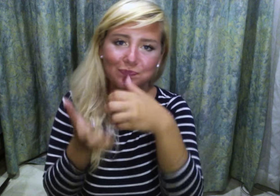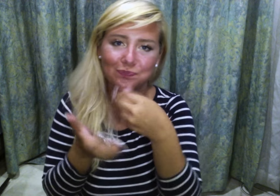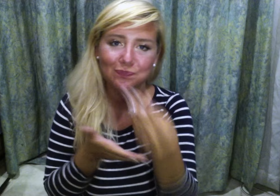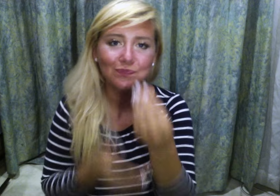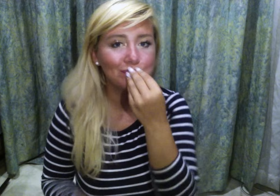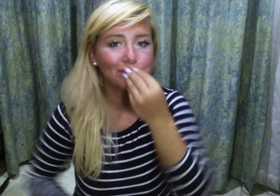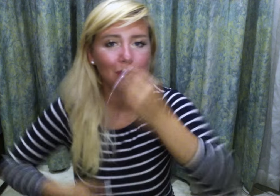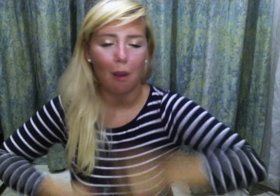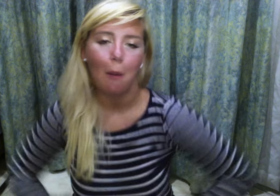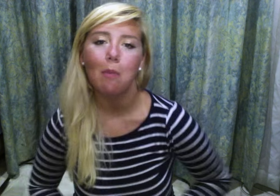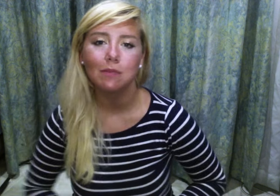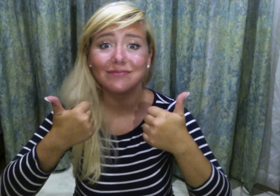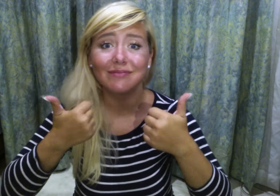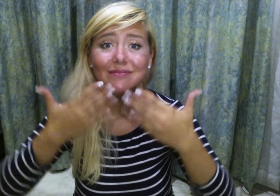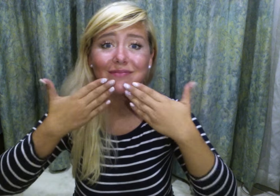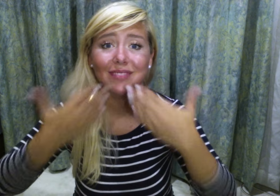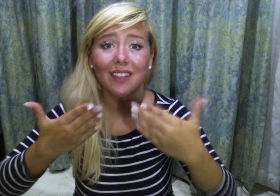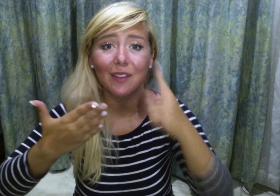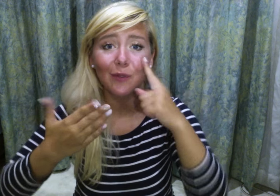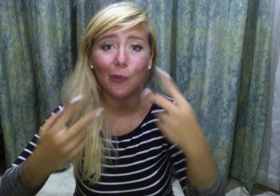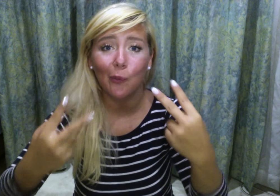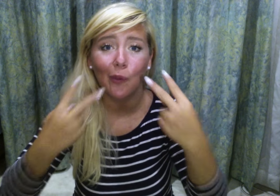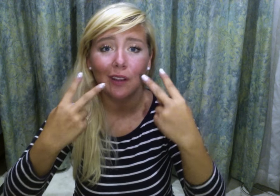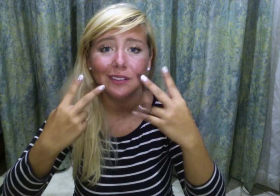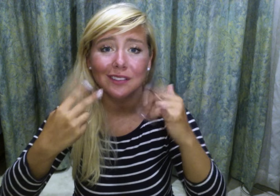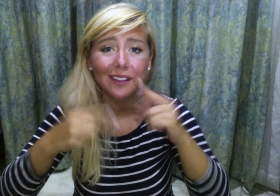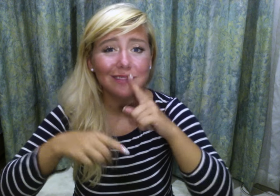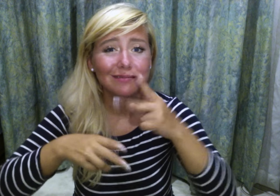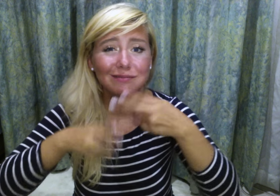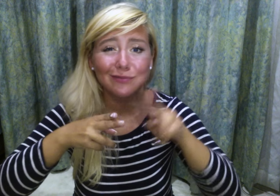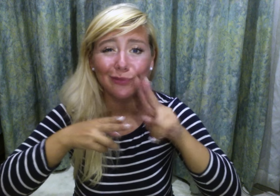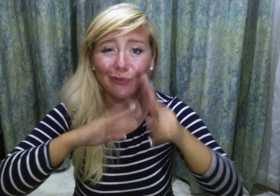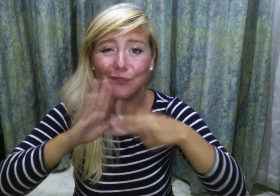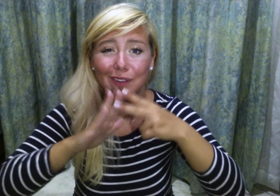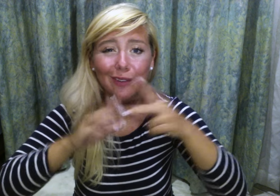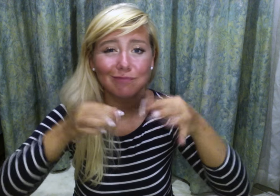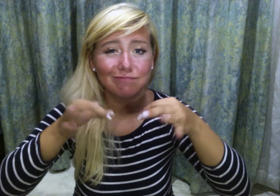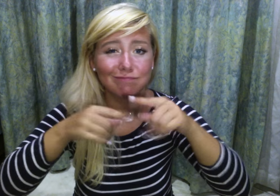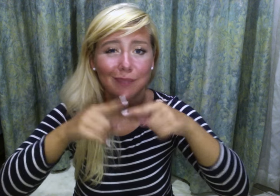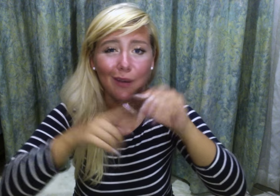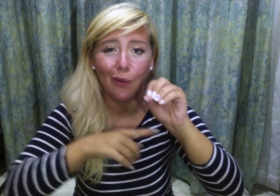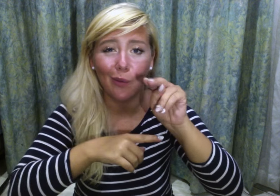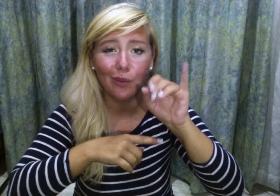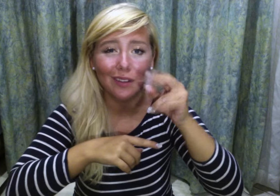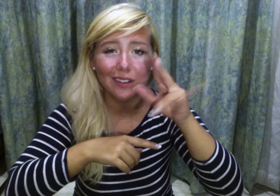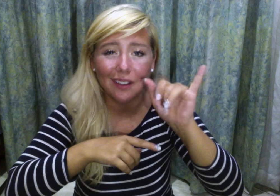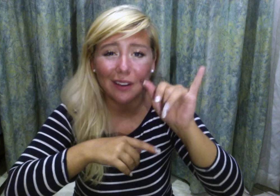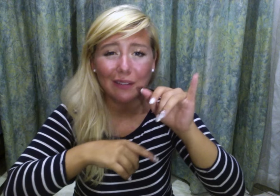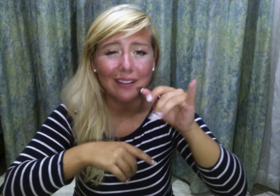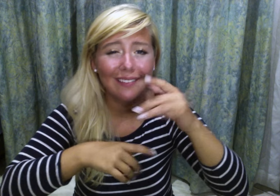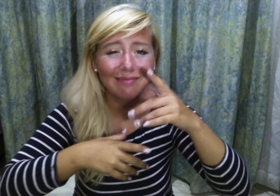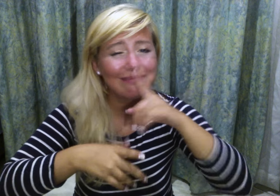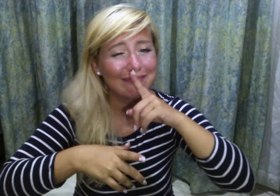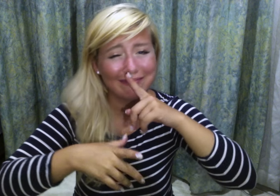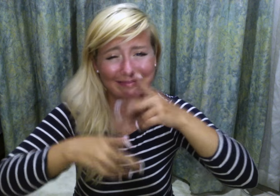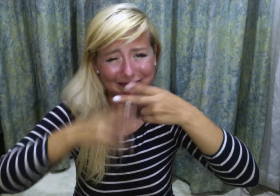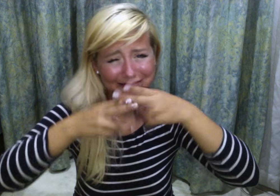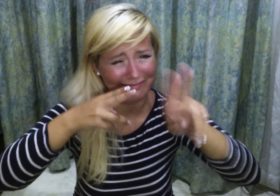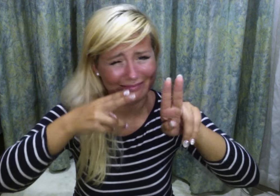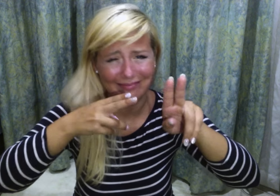you know what's inside. And you can buy and go. So thank you so much for watching. Again, it's a really short, short, short video